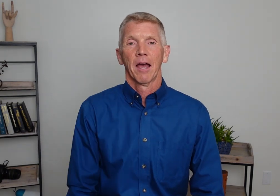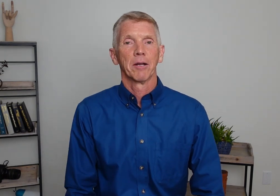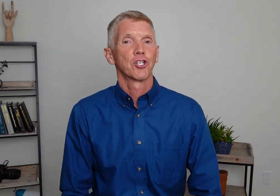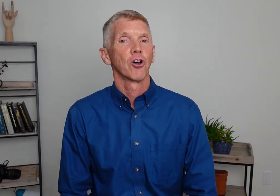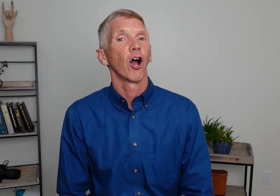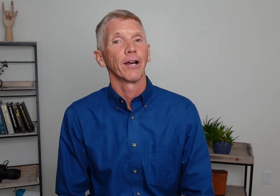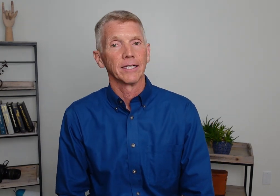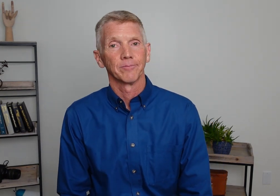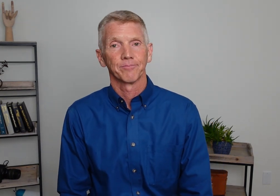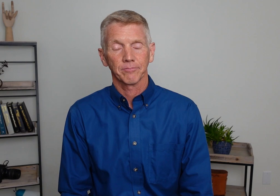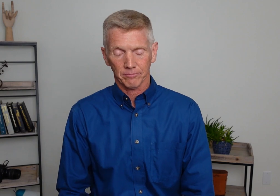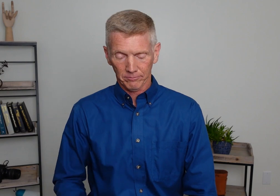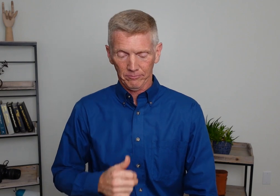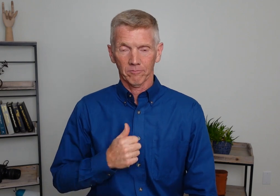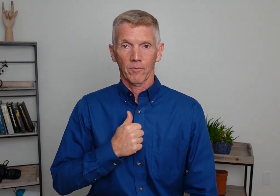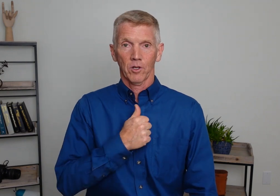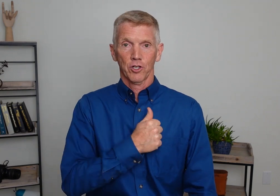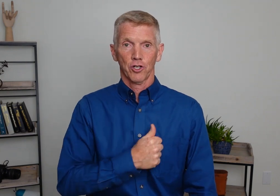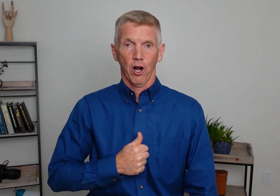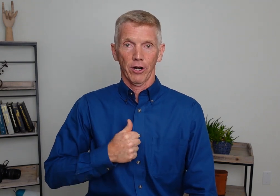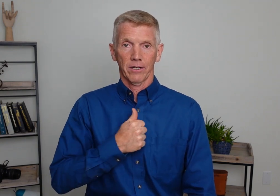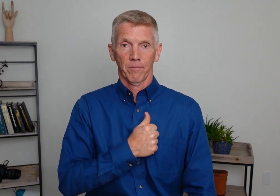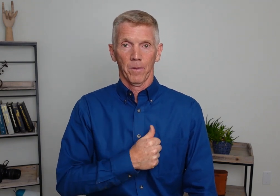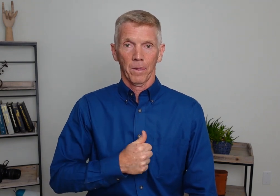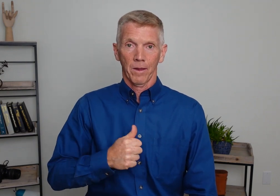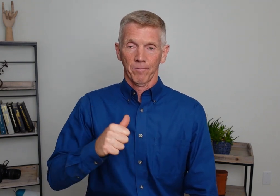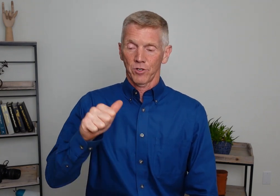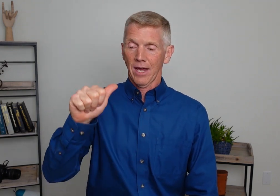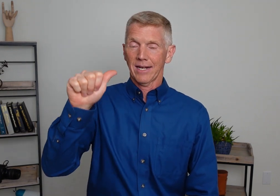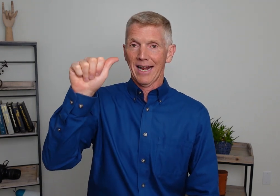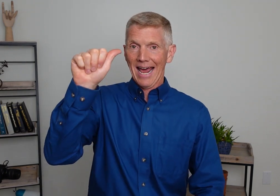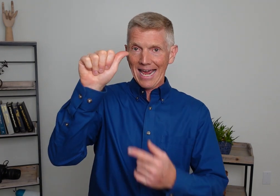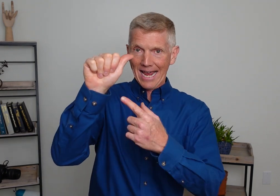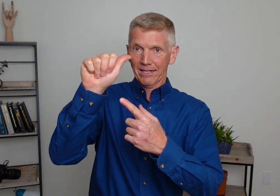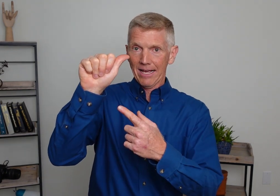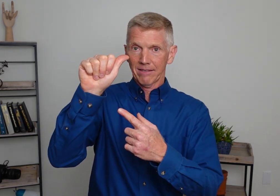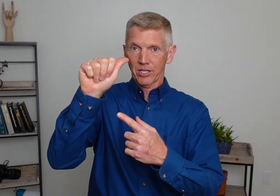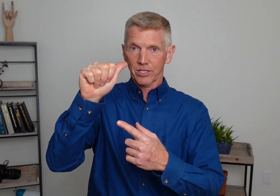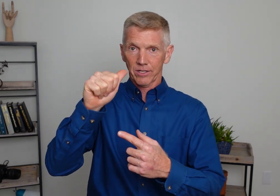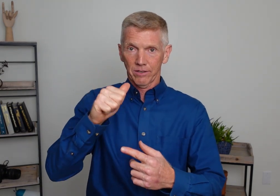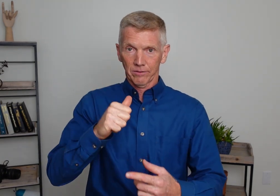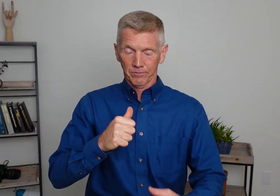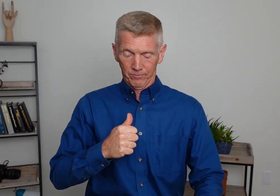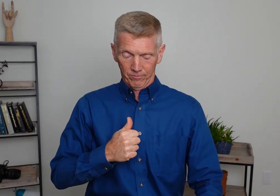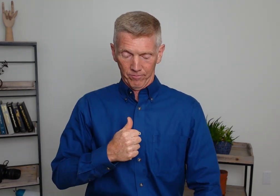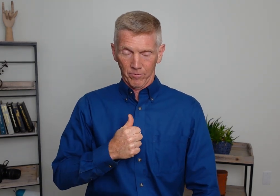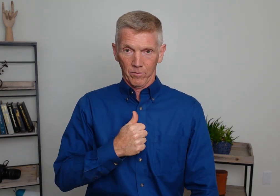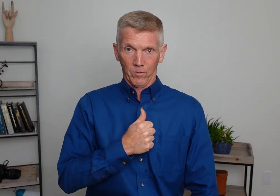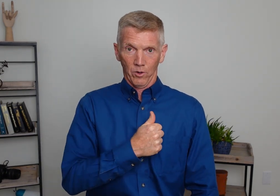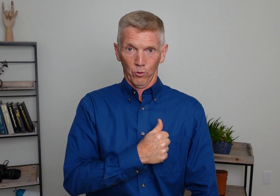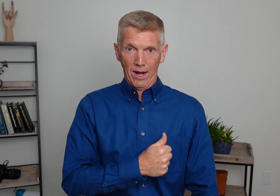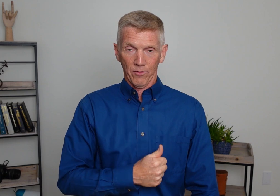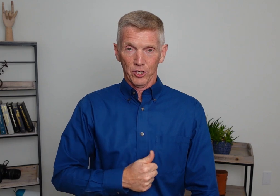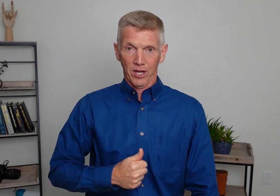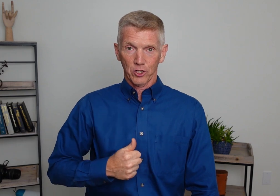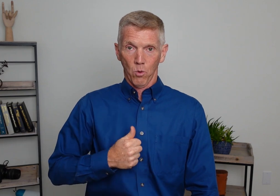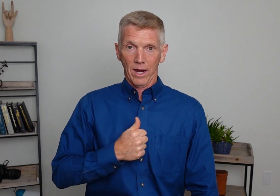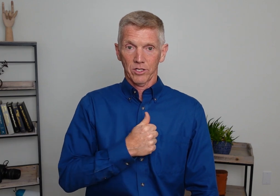How about sorry? Sorry. Take an A hand like this around the chest twice.